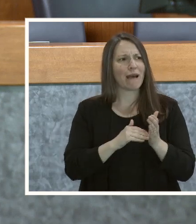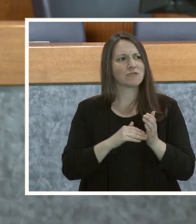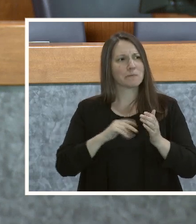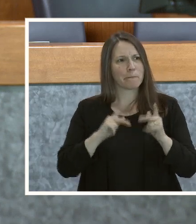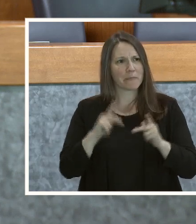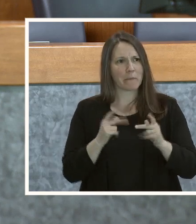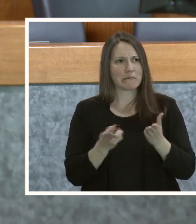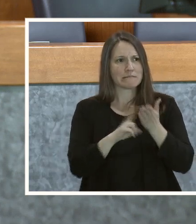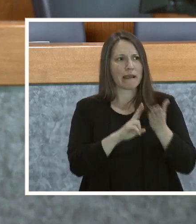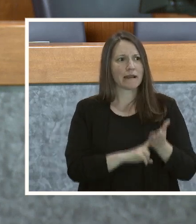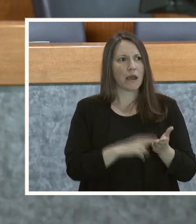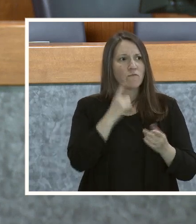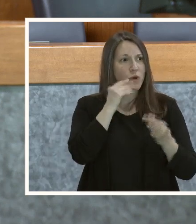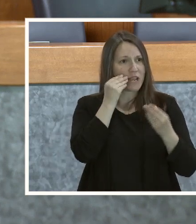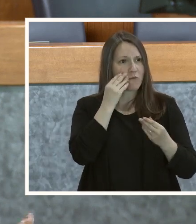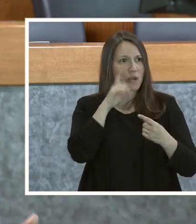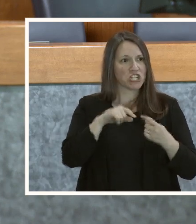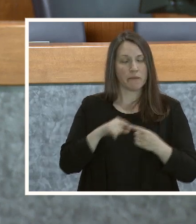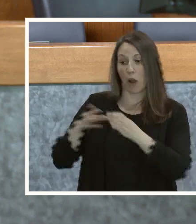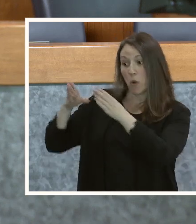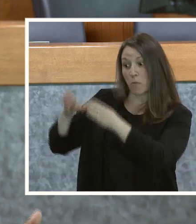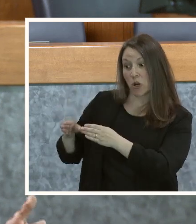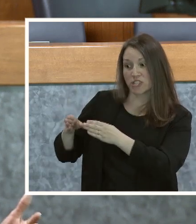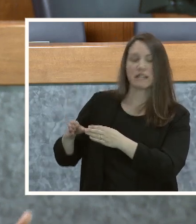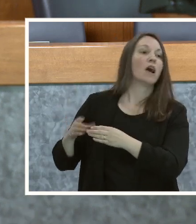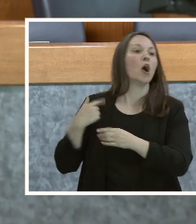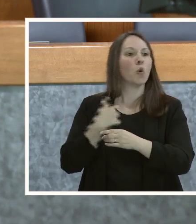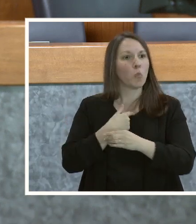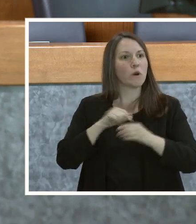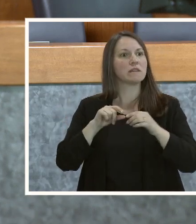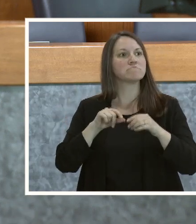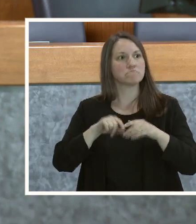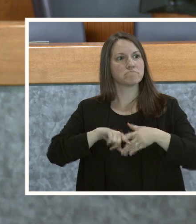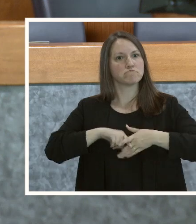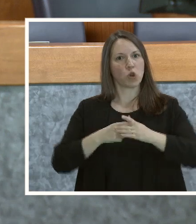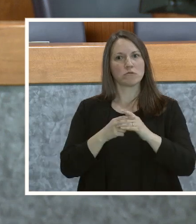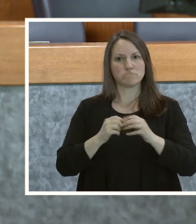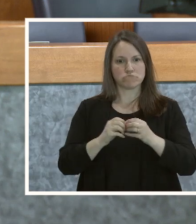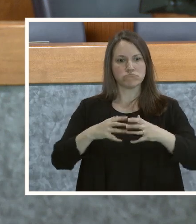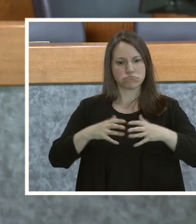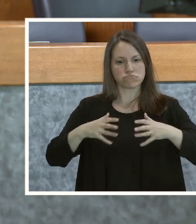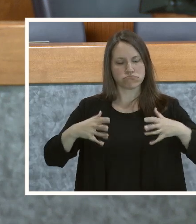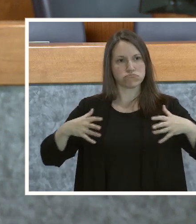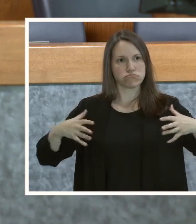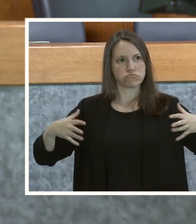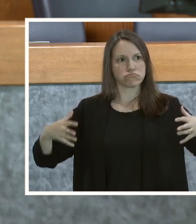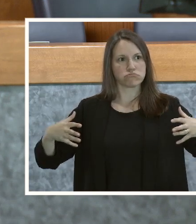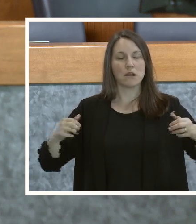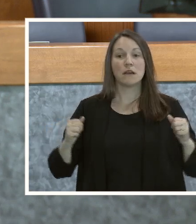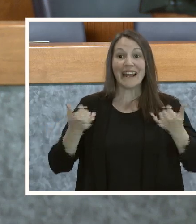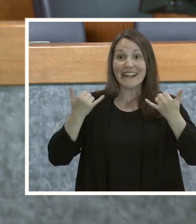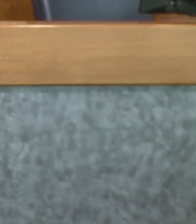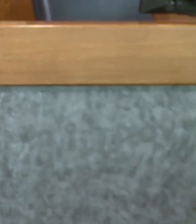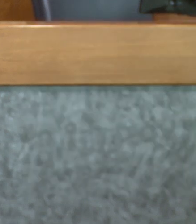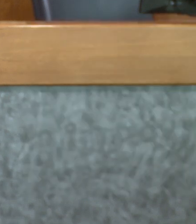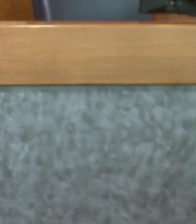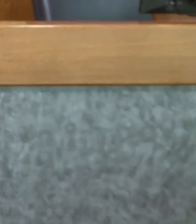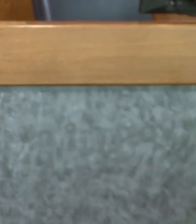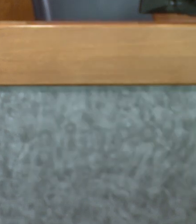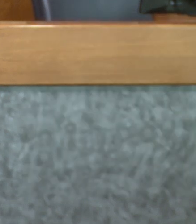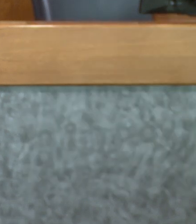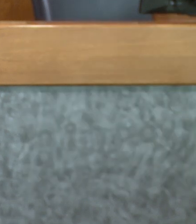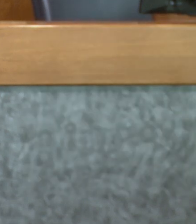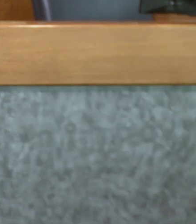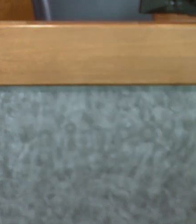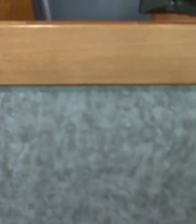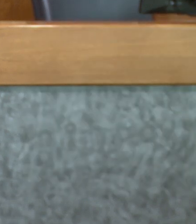offender custody and the platform continues to grow in use. And now Vine offers another way to support